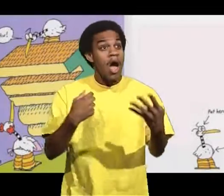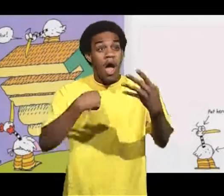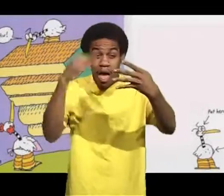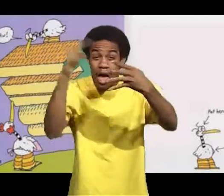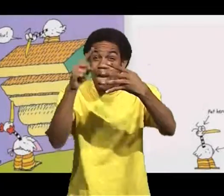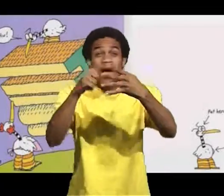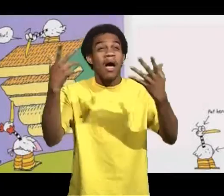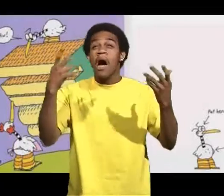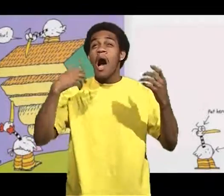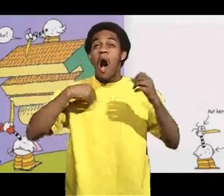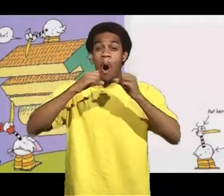am I gonna do?